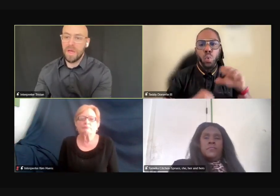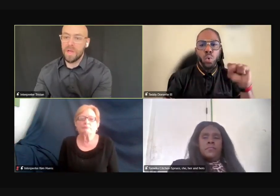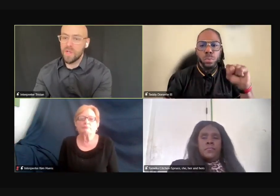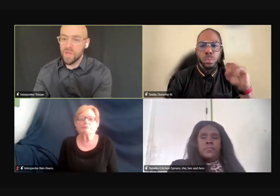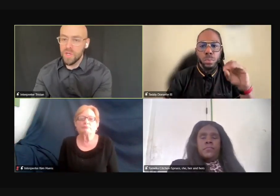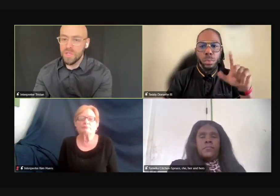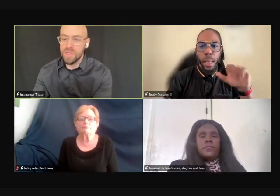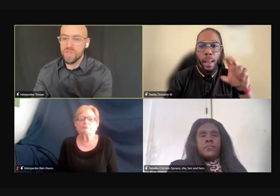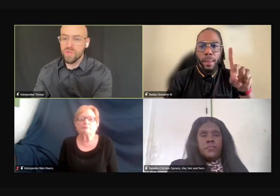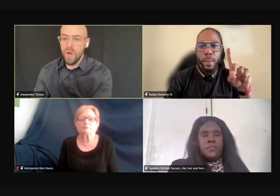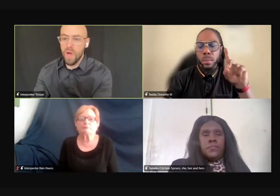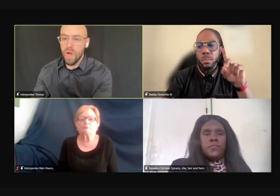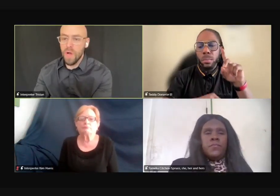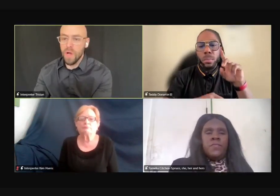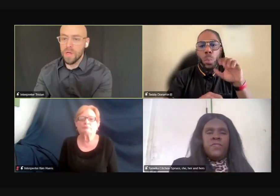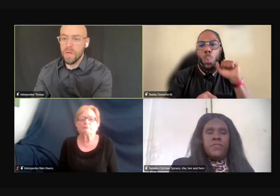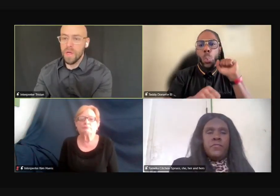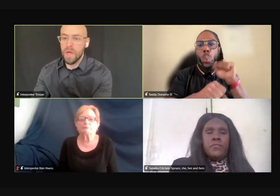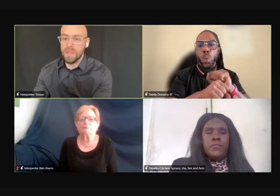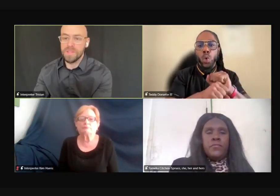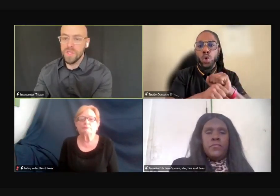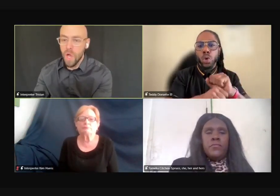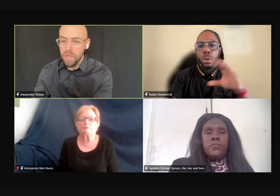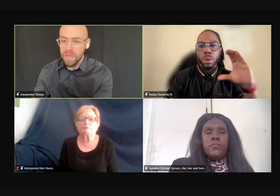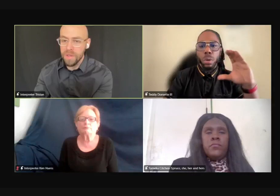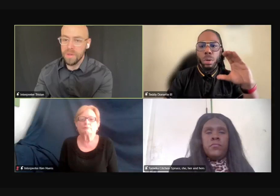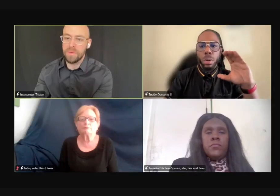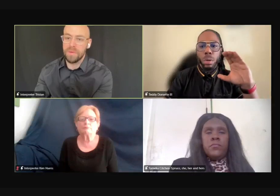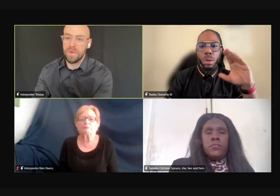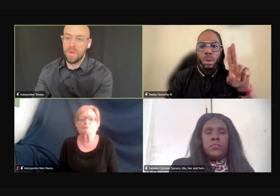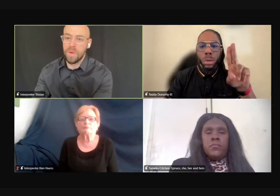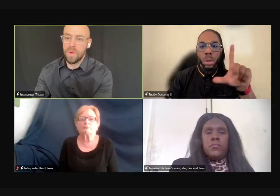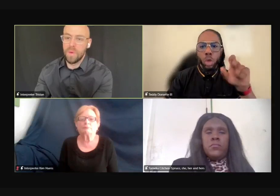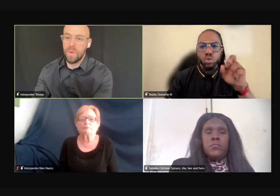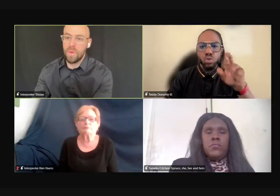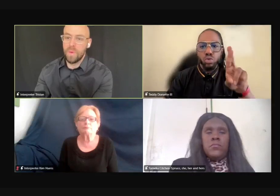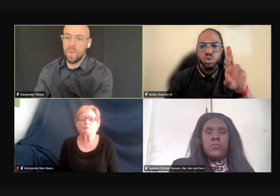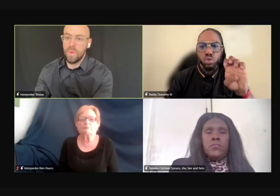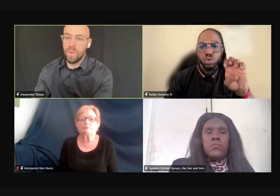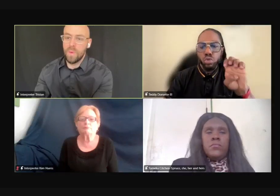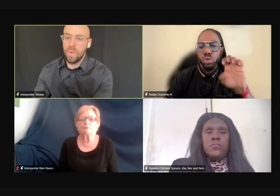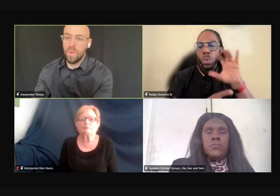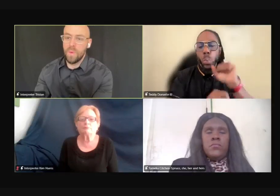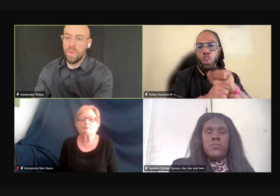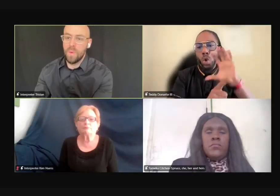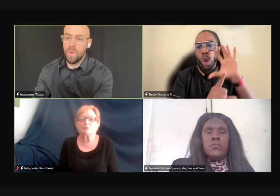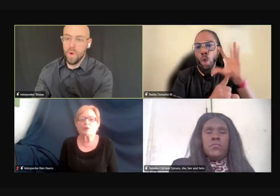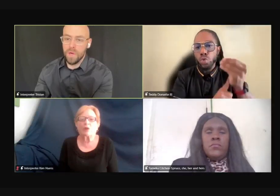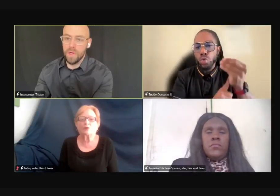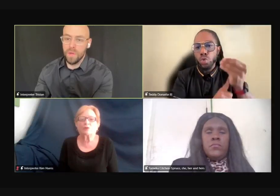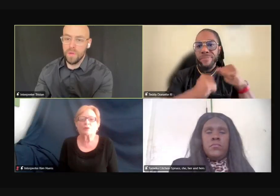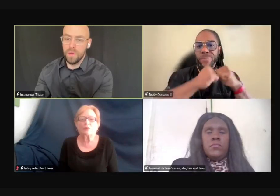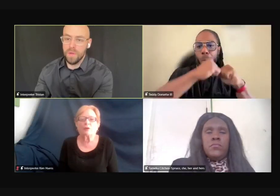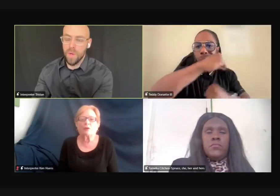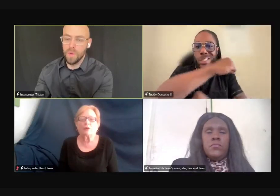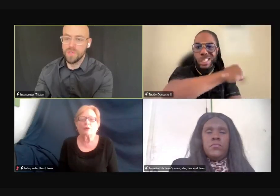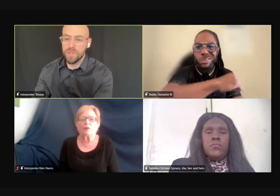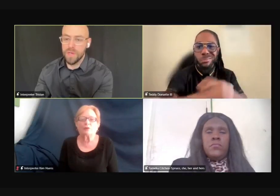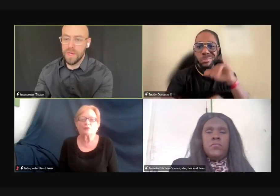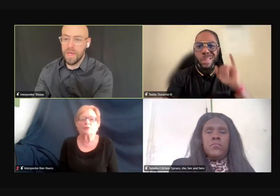good, strong, uh, solid work